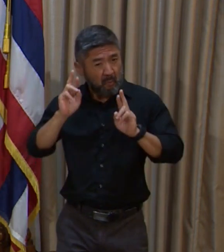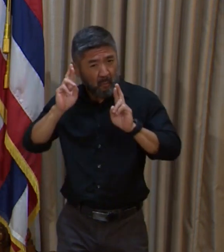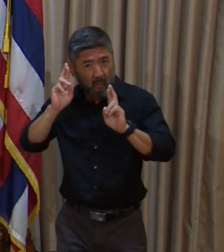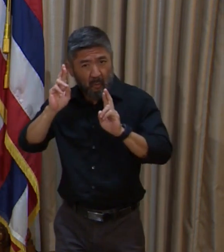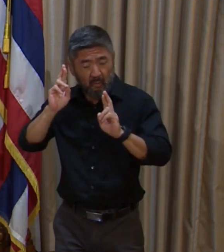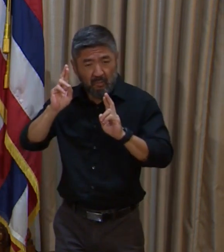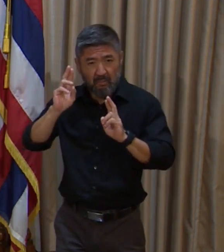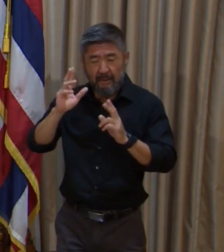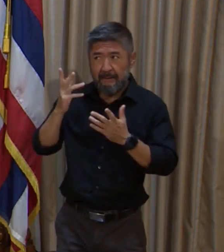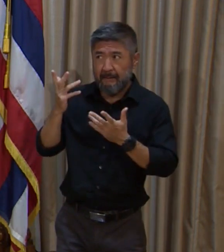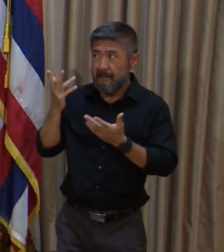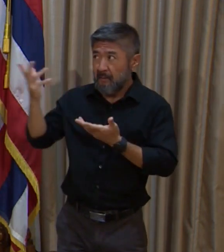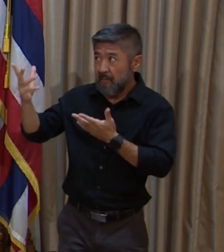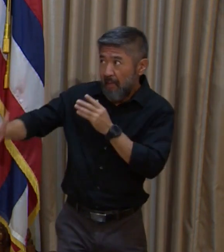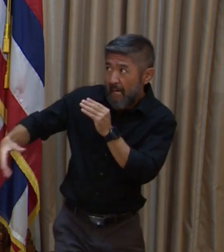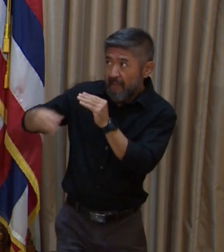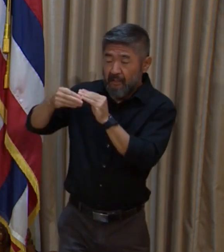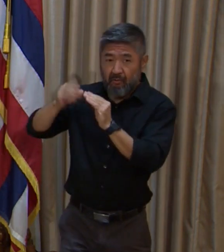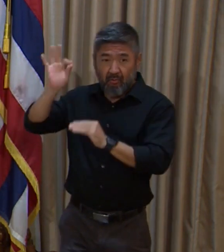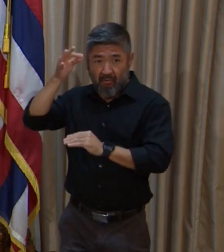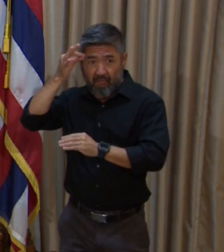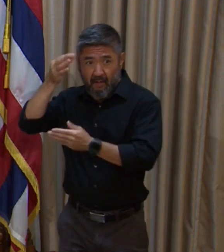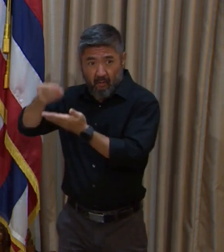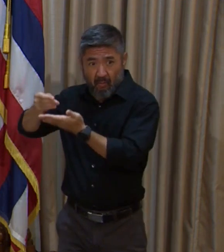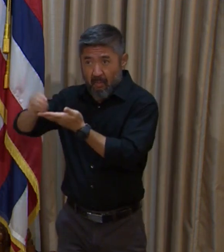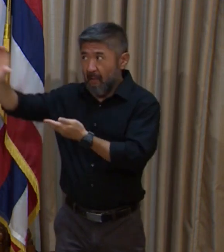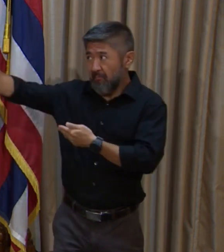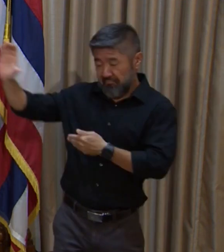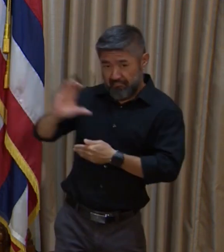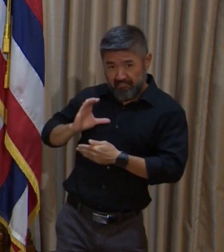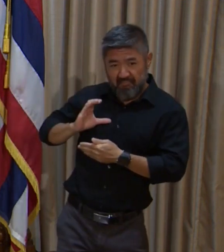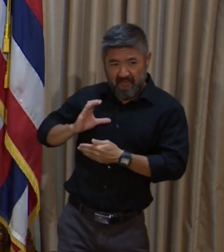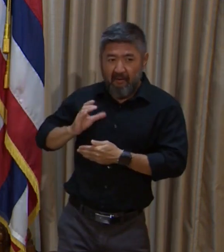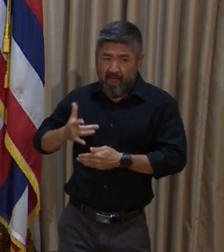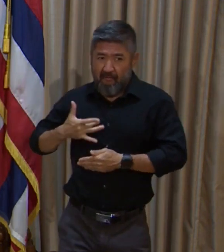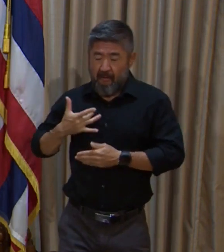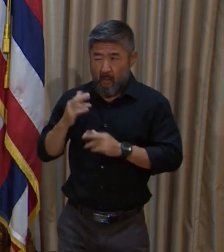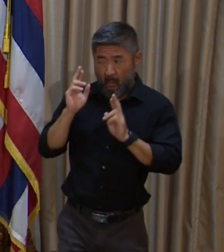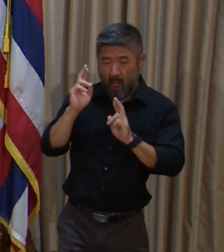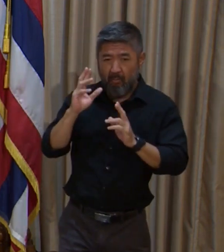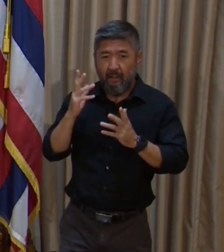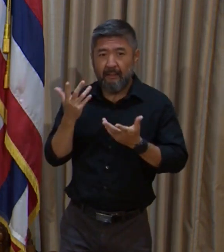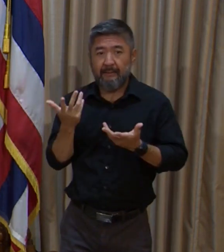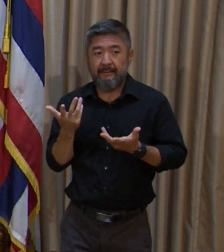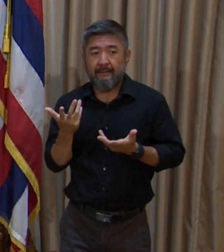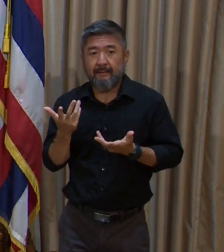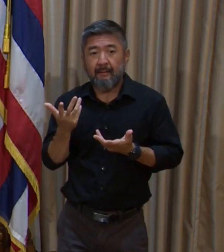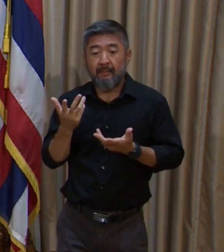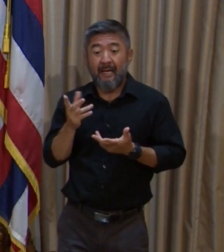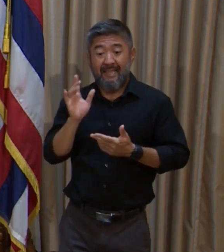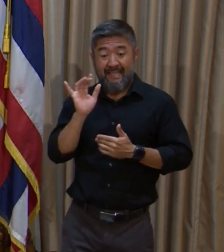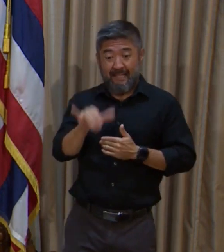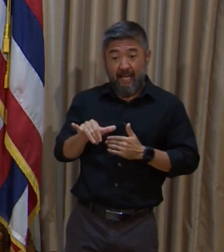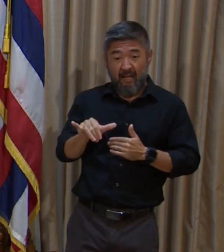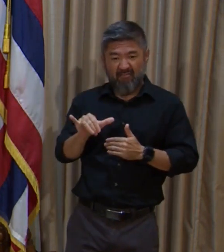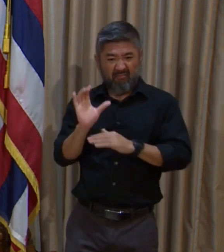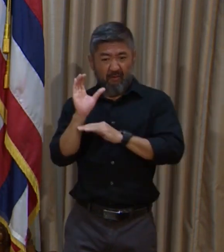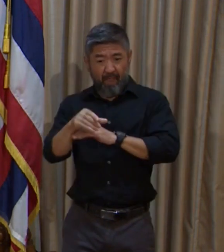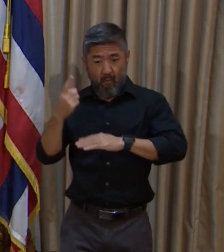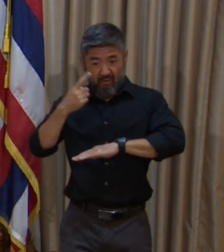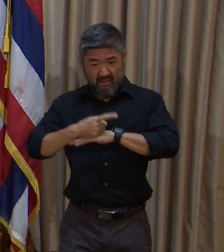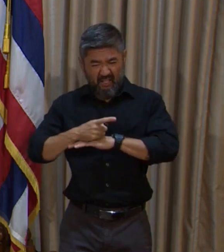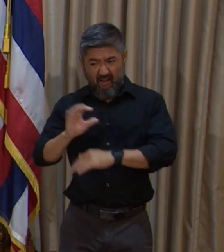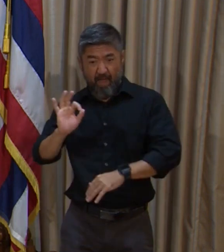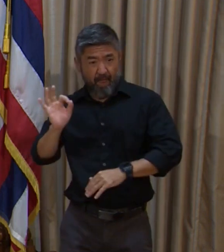additional federal help. You know, the flexibility that furloughs gives us allows us to